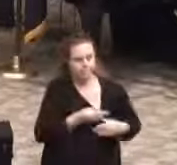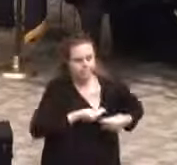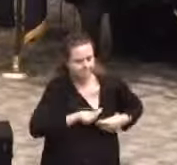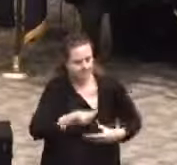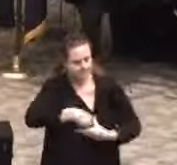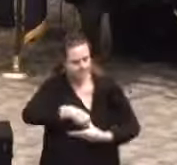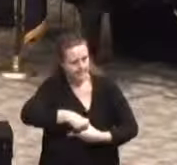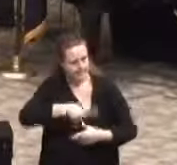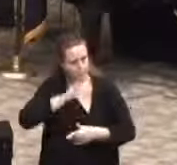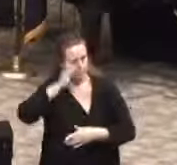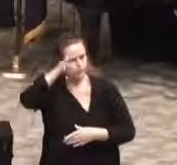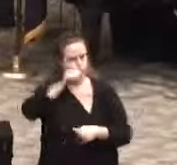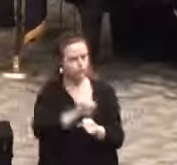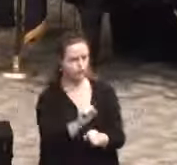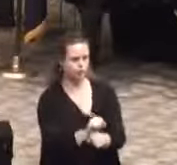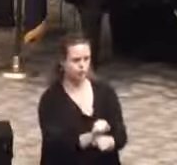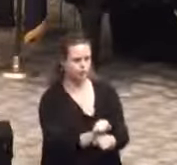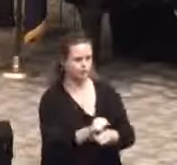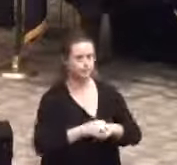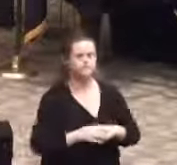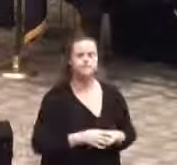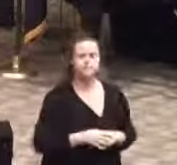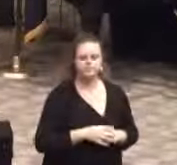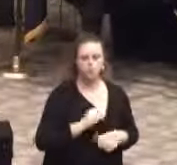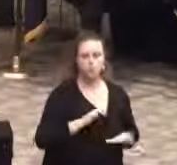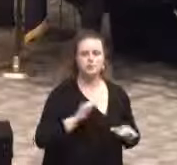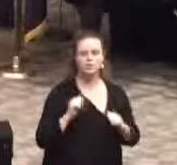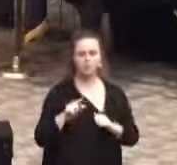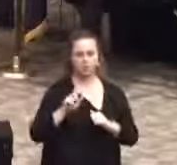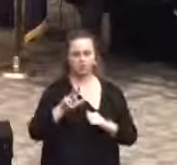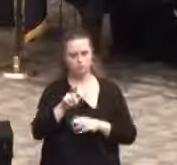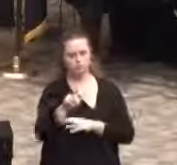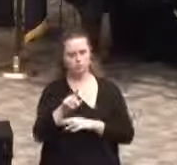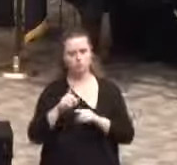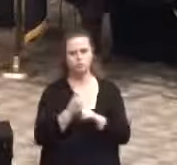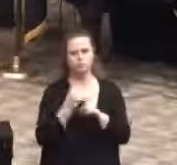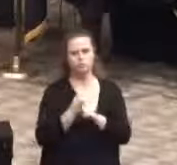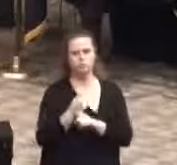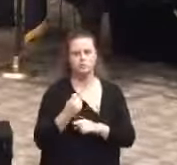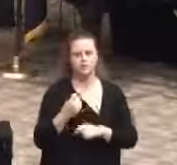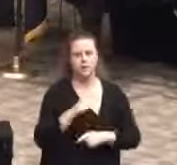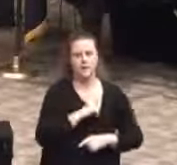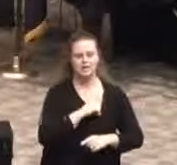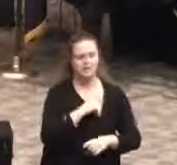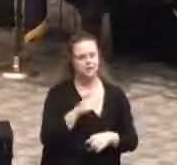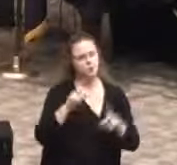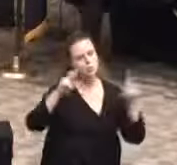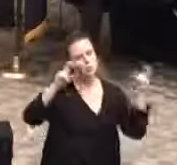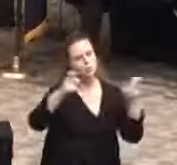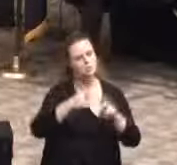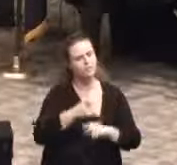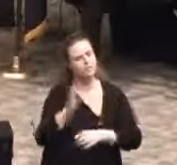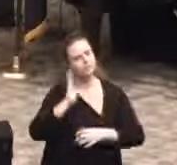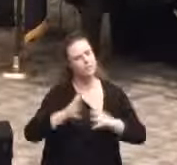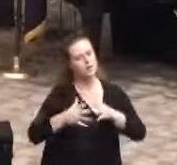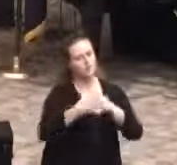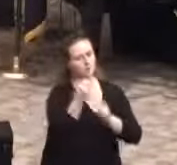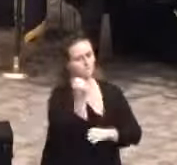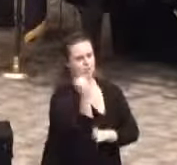I would like to leave the 123rd Vermont Correctional Academy with a quote from Thomas Paine, an early American revolutionary.